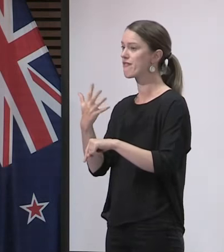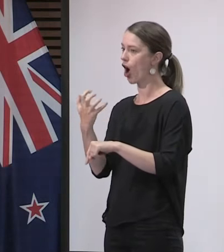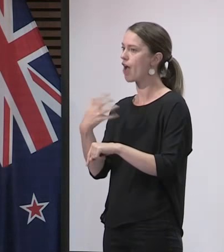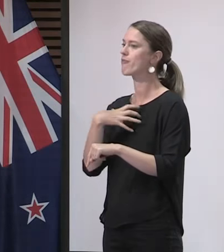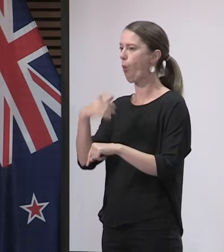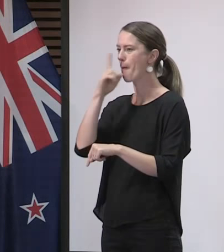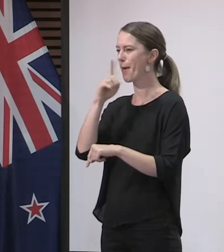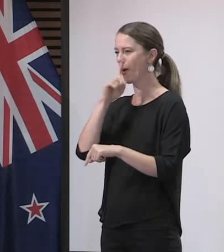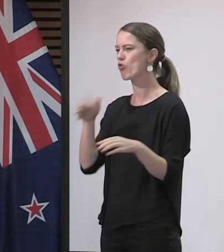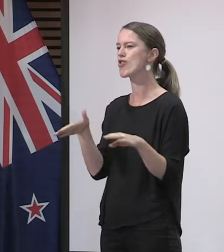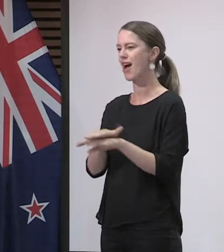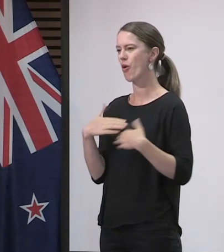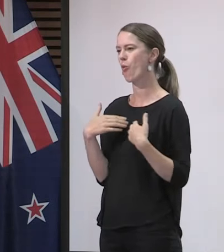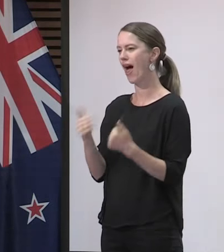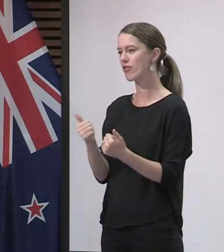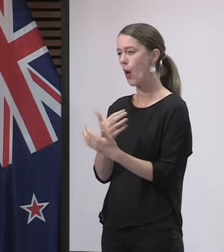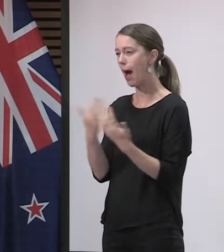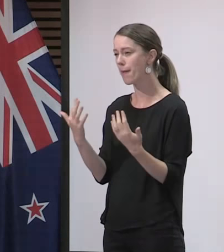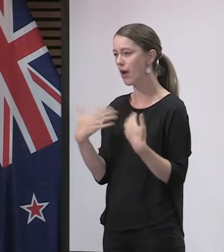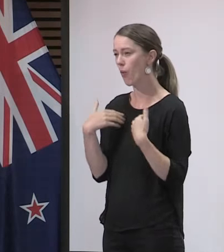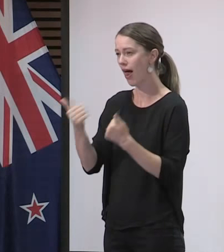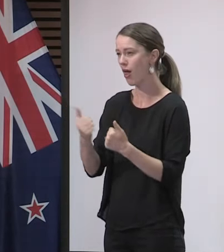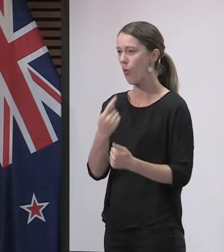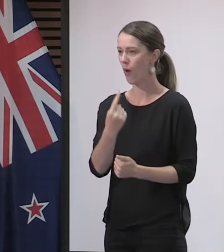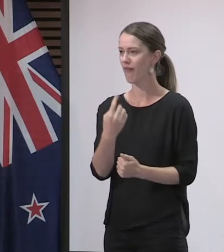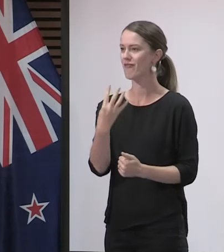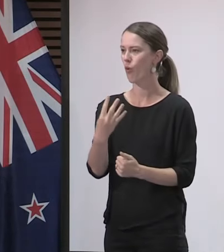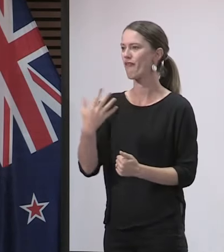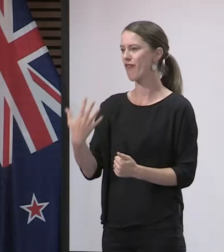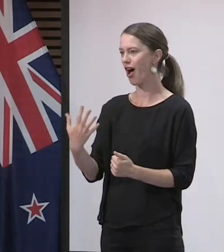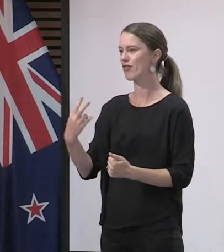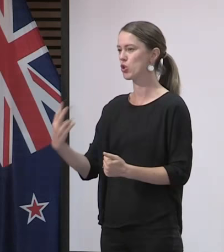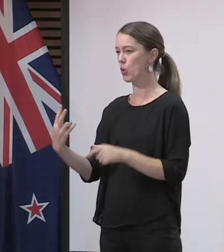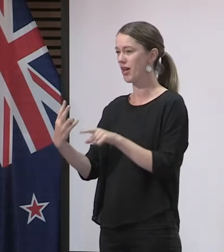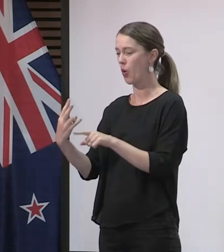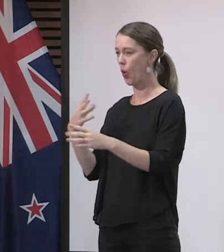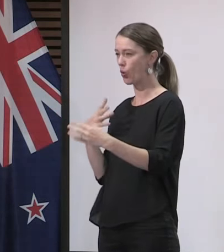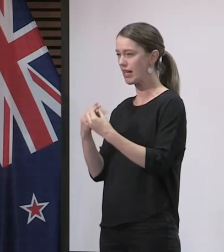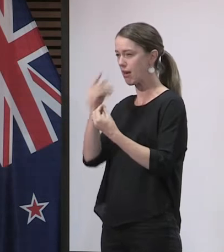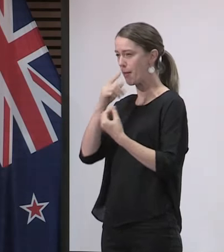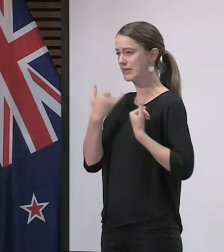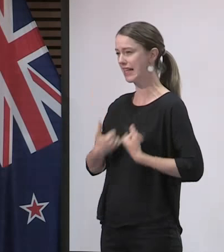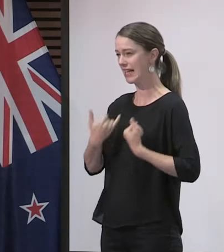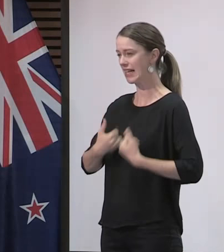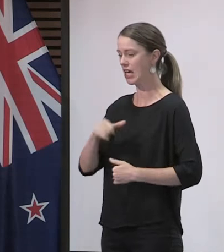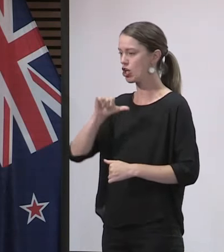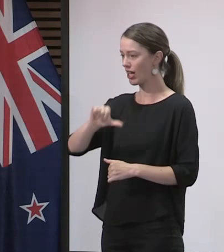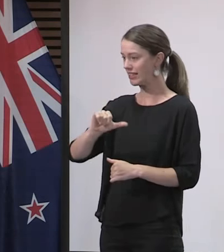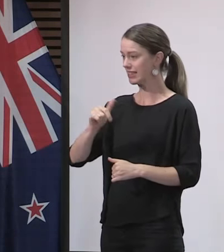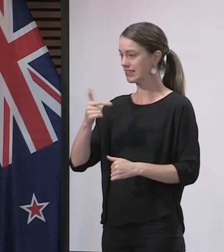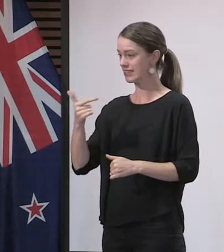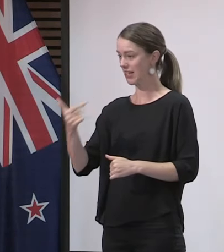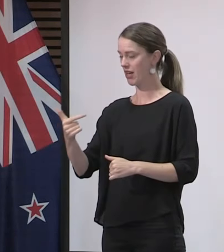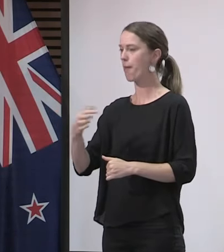and that then brings the total to 1,452, which is 97% of all cases.